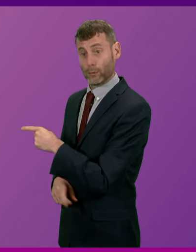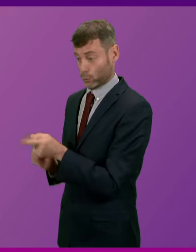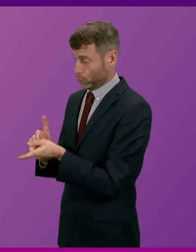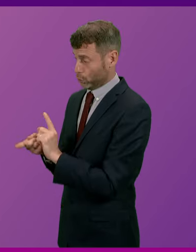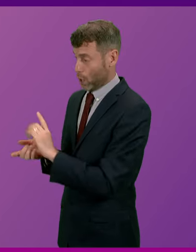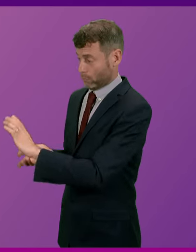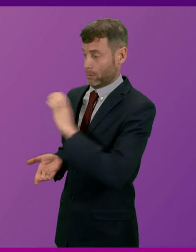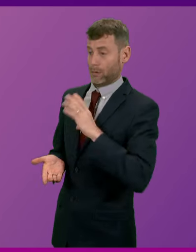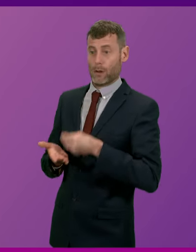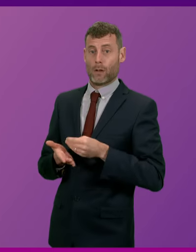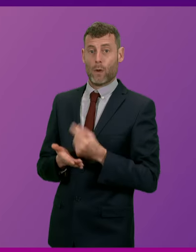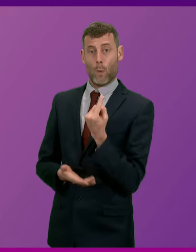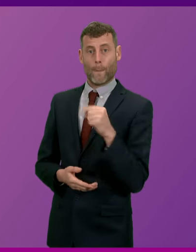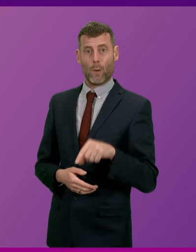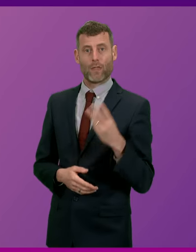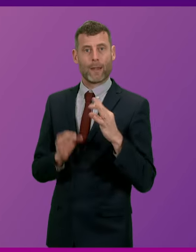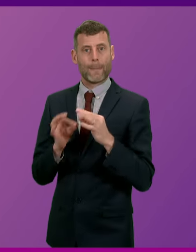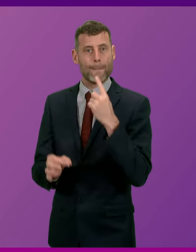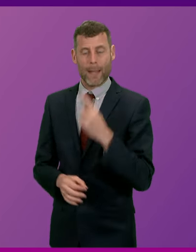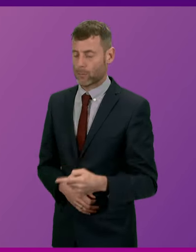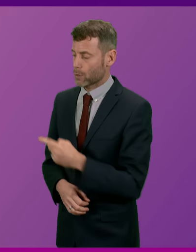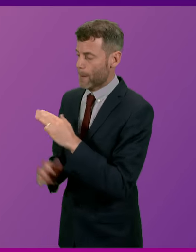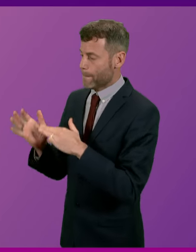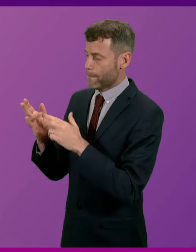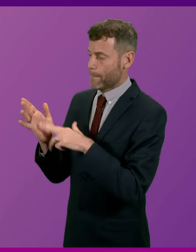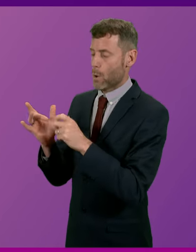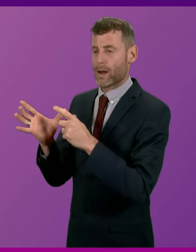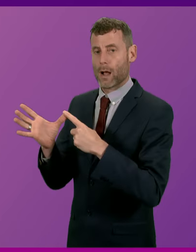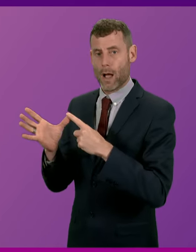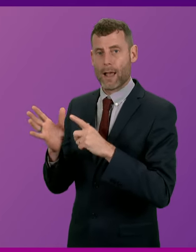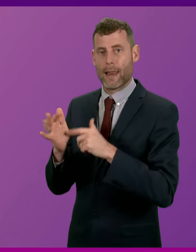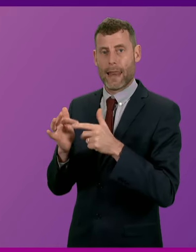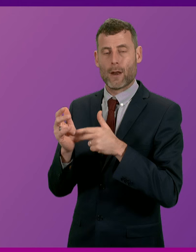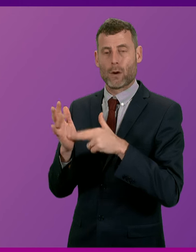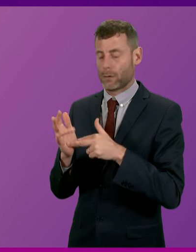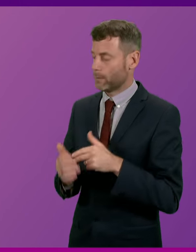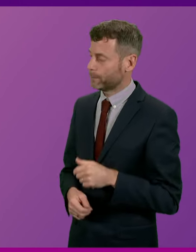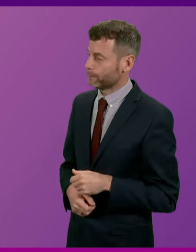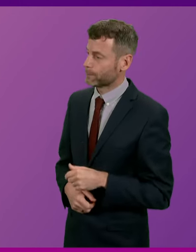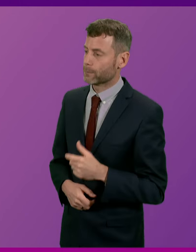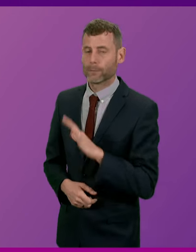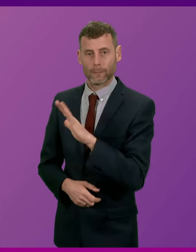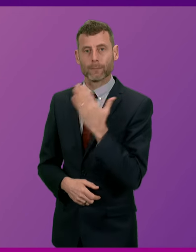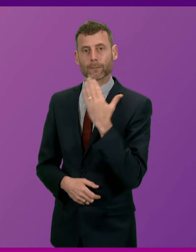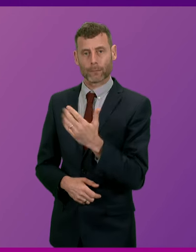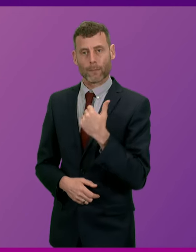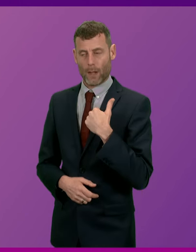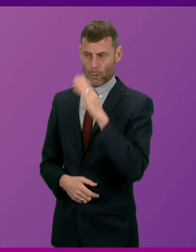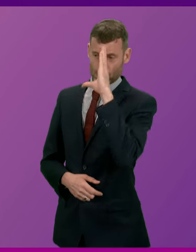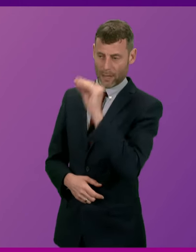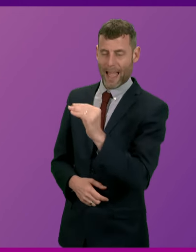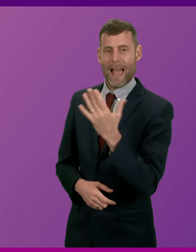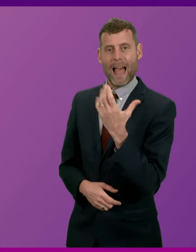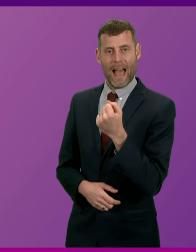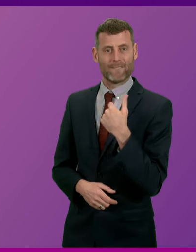Question number six, Monica Lennon. Thank you, Presiding Officer. And I refer to my voluntary register of